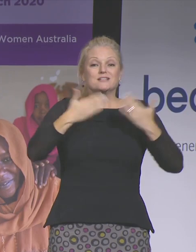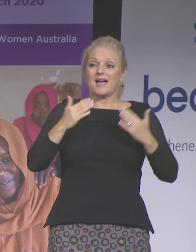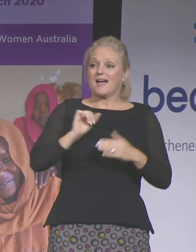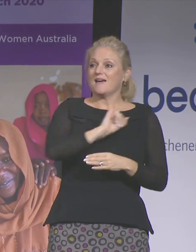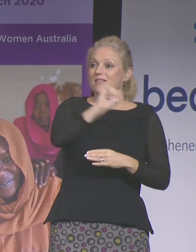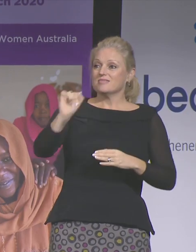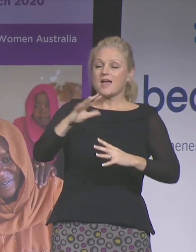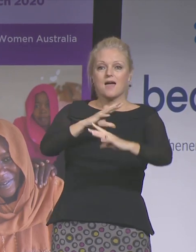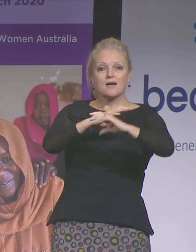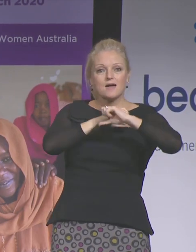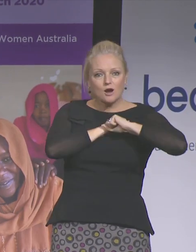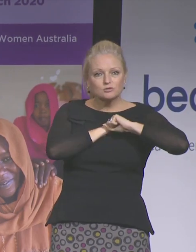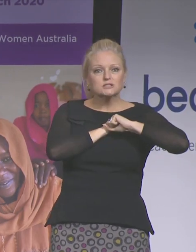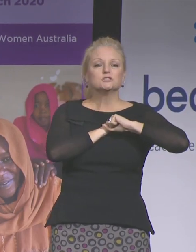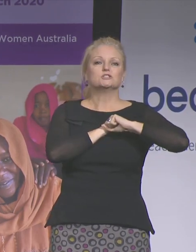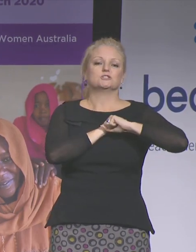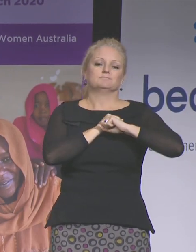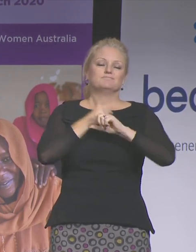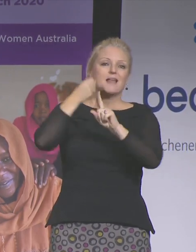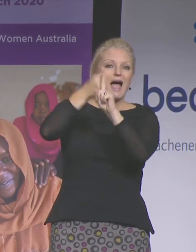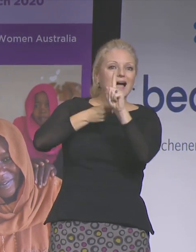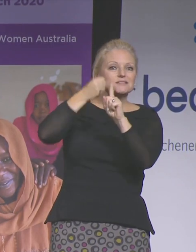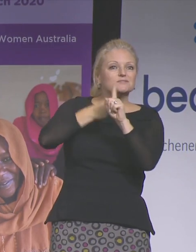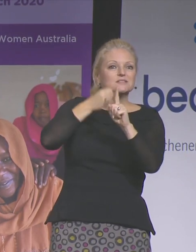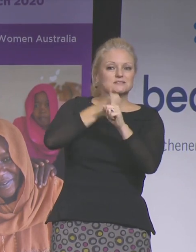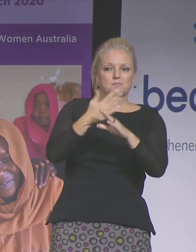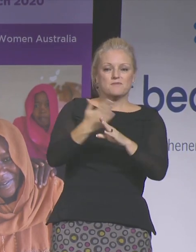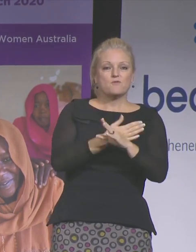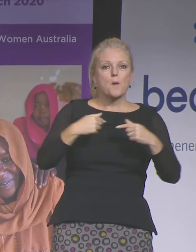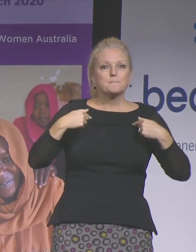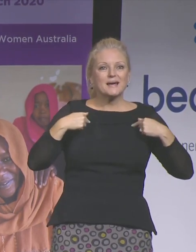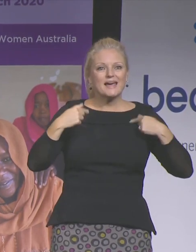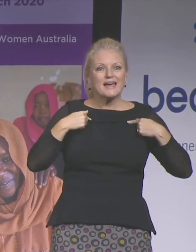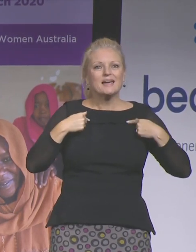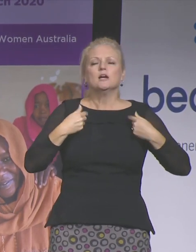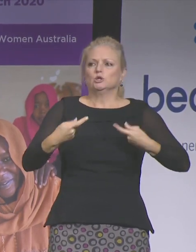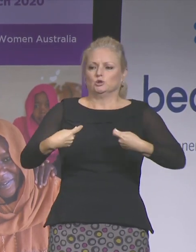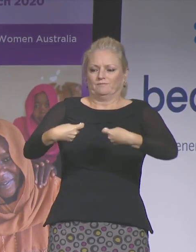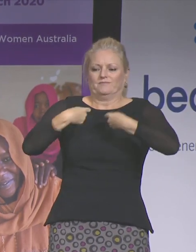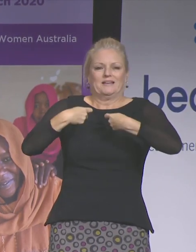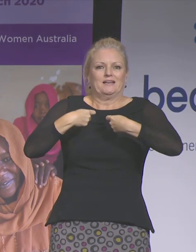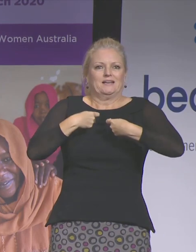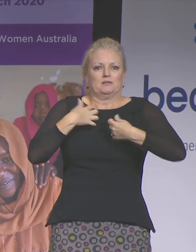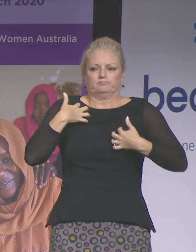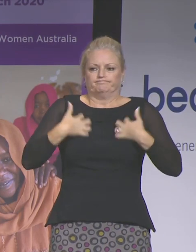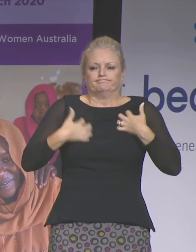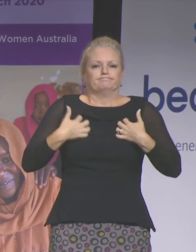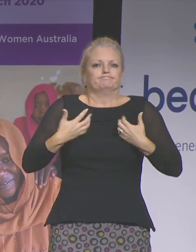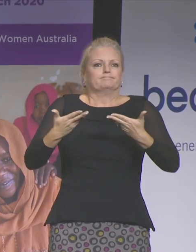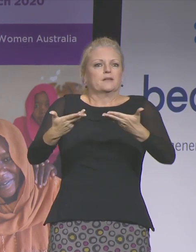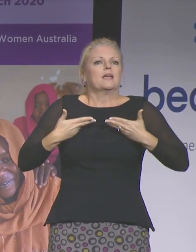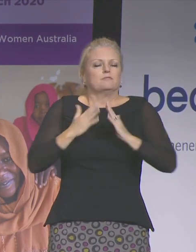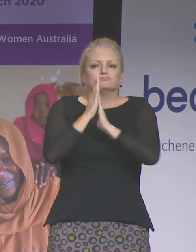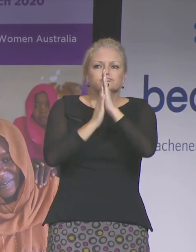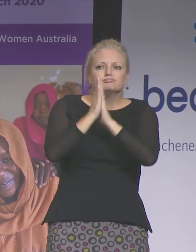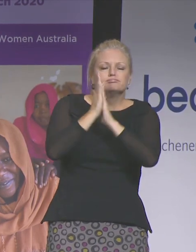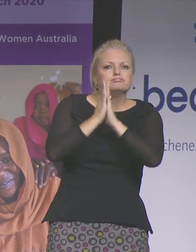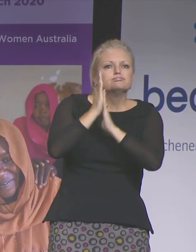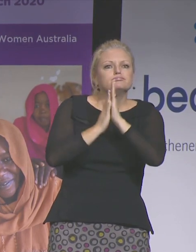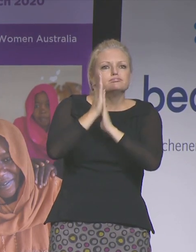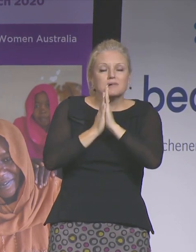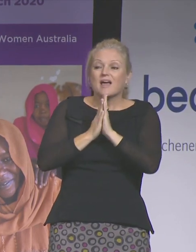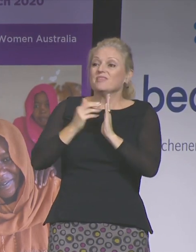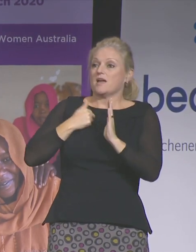women and activists that have come before me to fuel my activism. I use their stories to fuel a